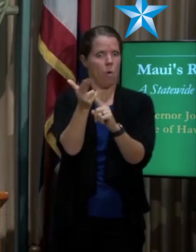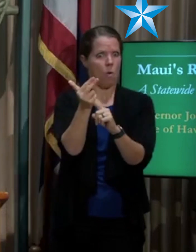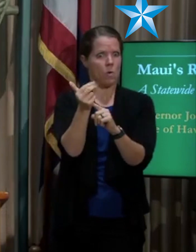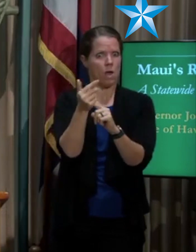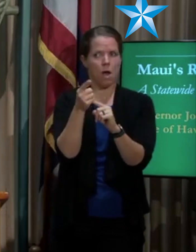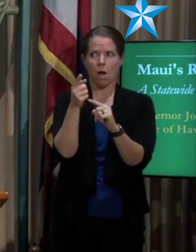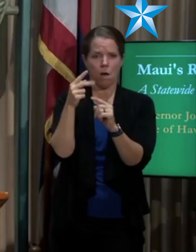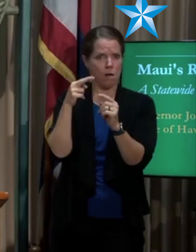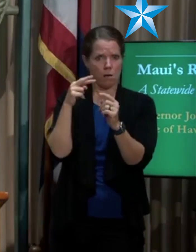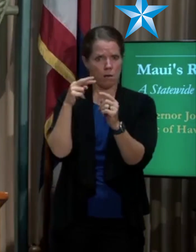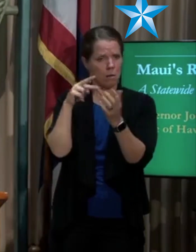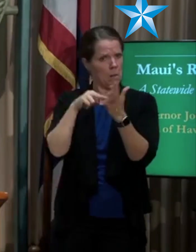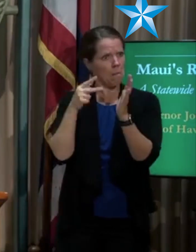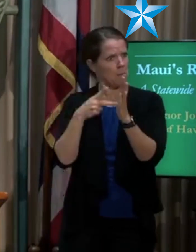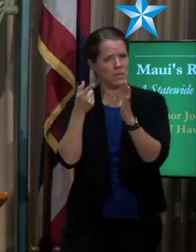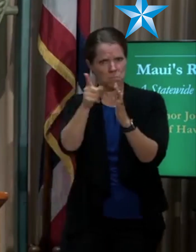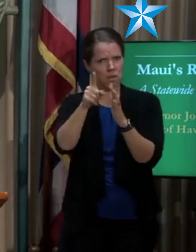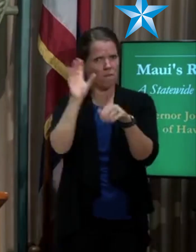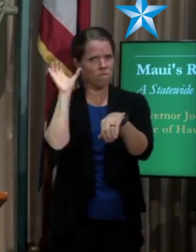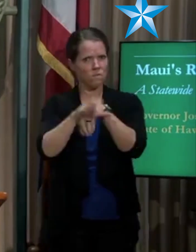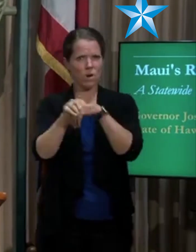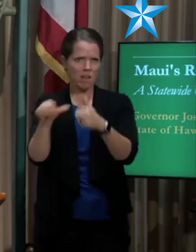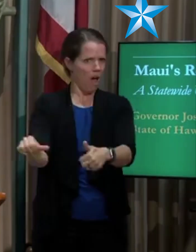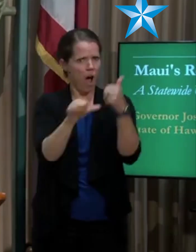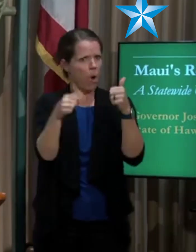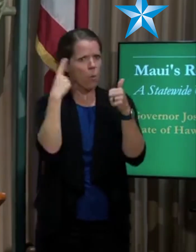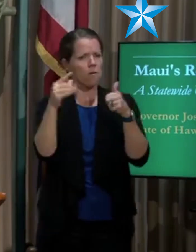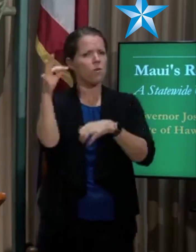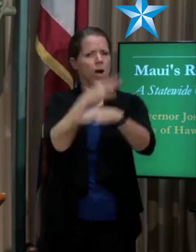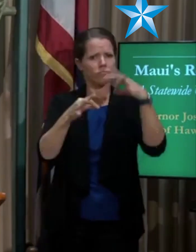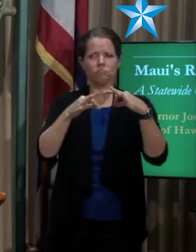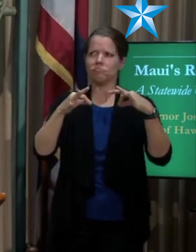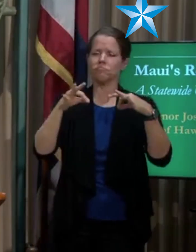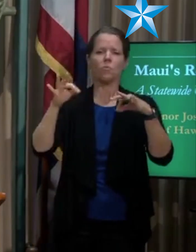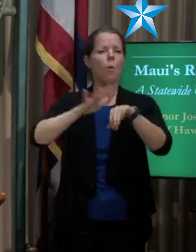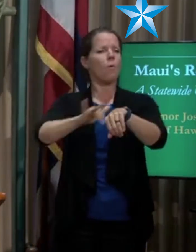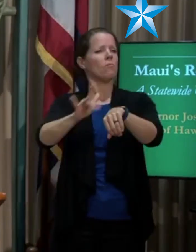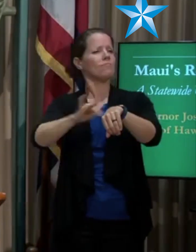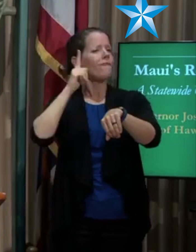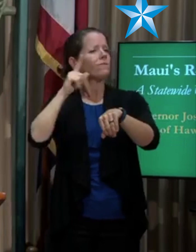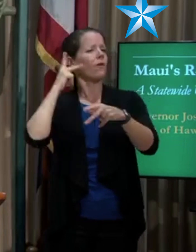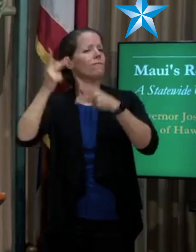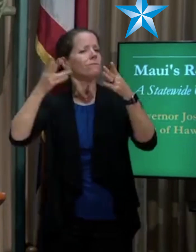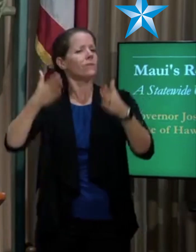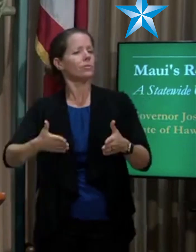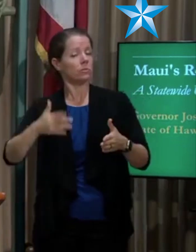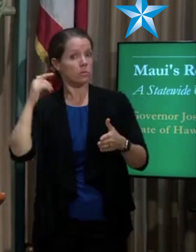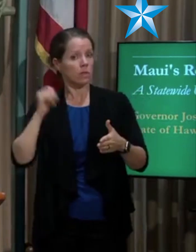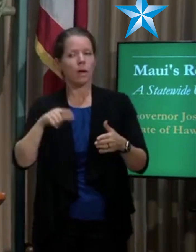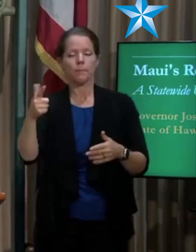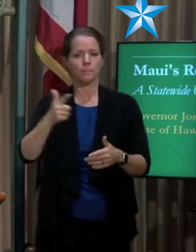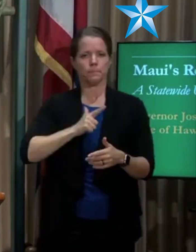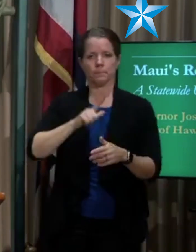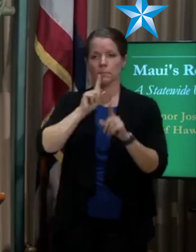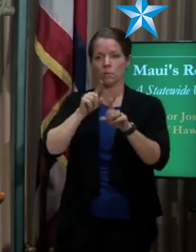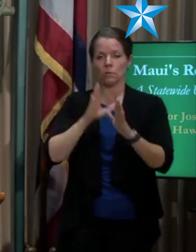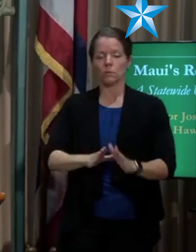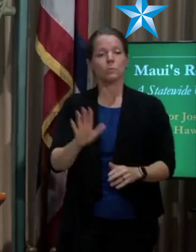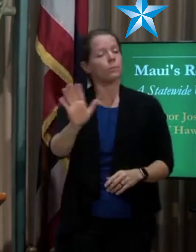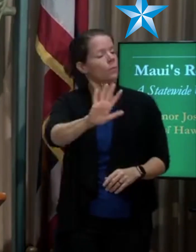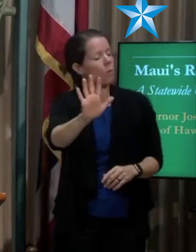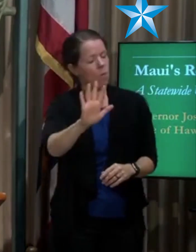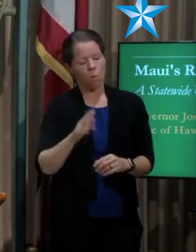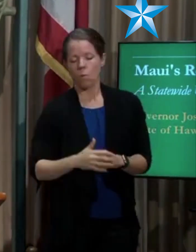I think I was very clear in our opening that the answer is no. We don't think anyone will need to be moved, forced to be moved.